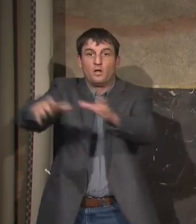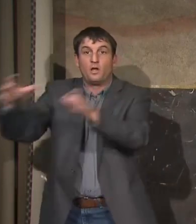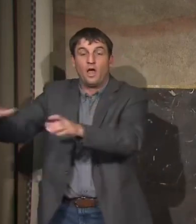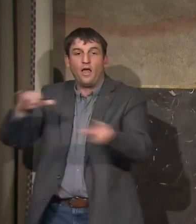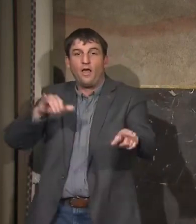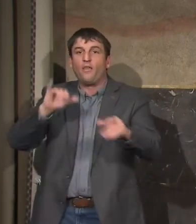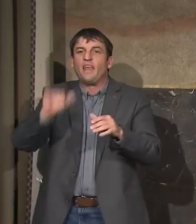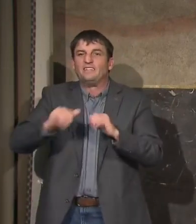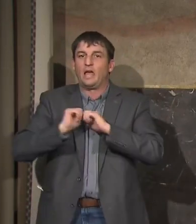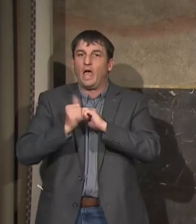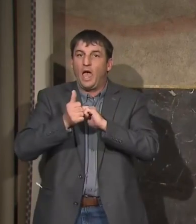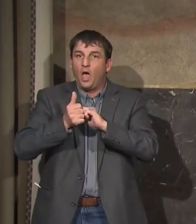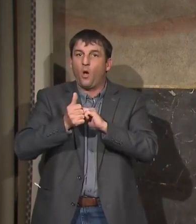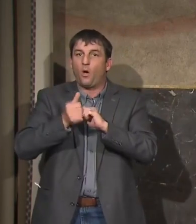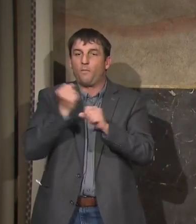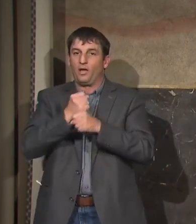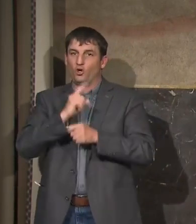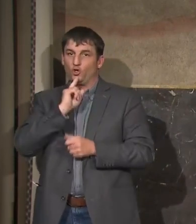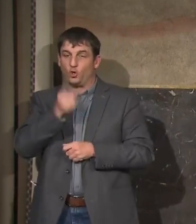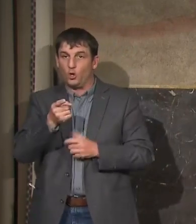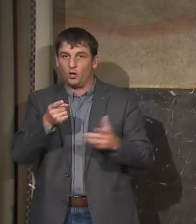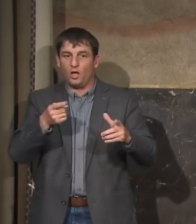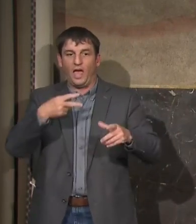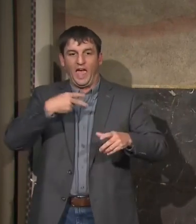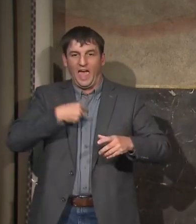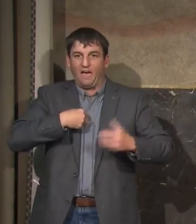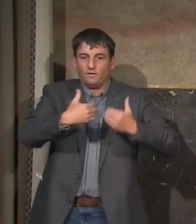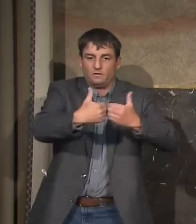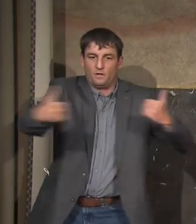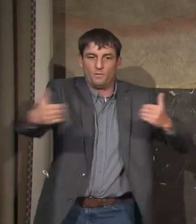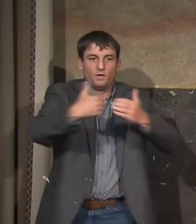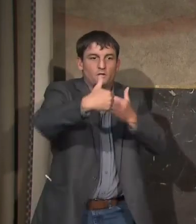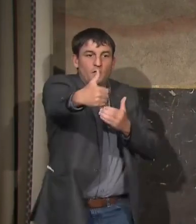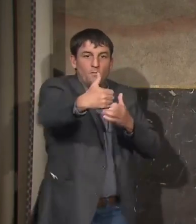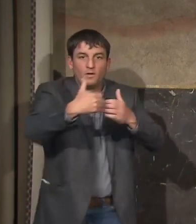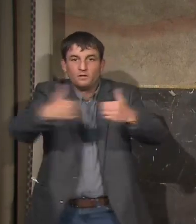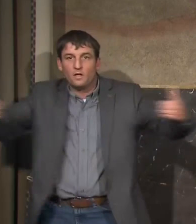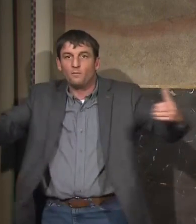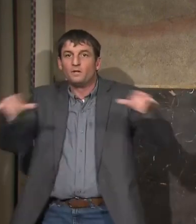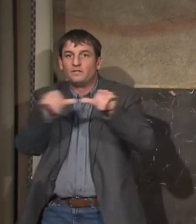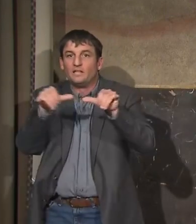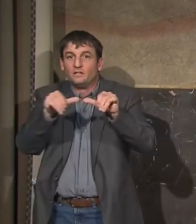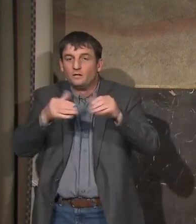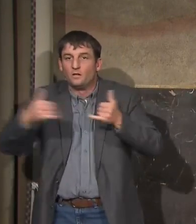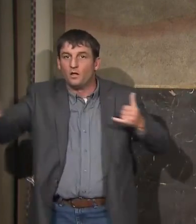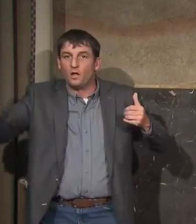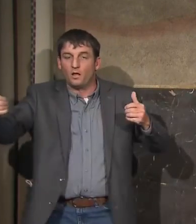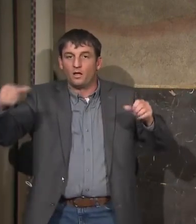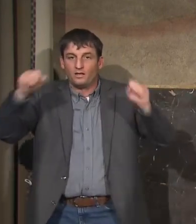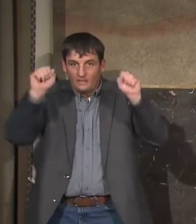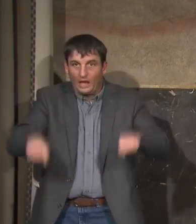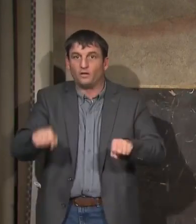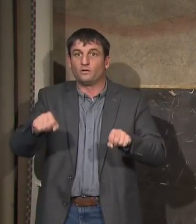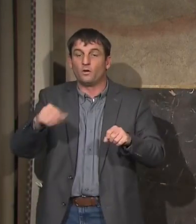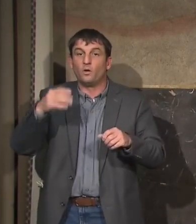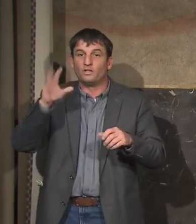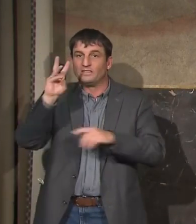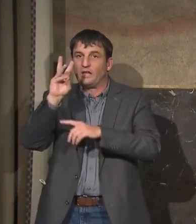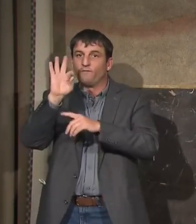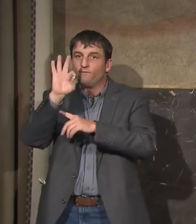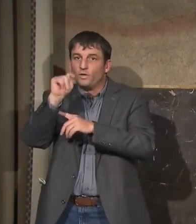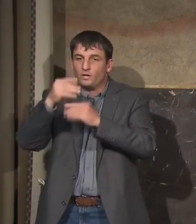we make sure that within the establishment, they are able to stay a safe distance and to social distance from one another, achieve that six-foot